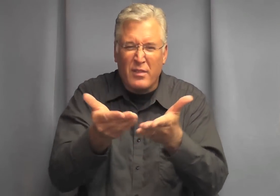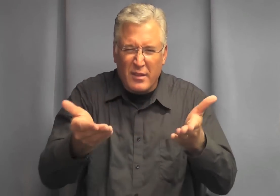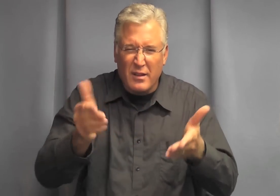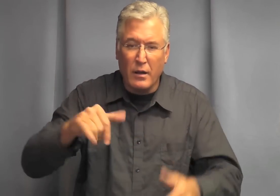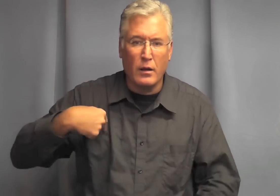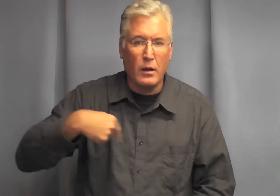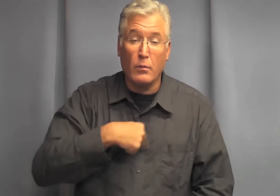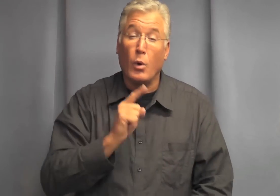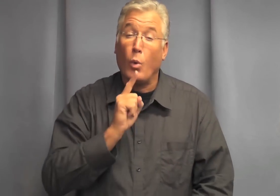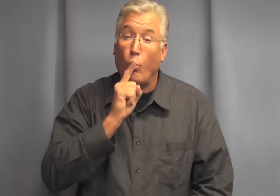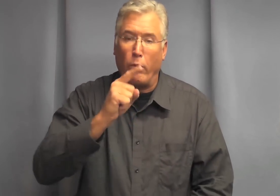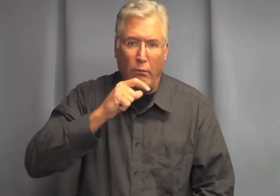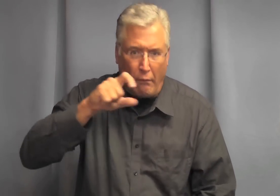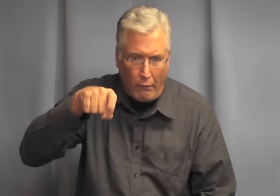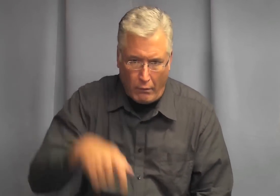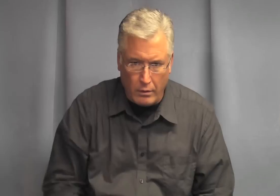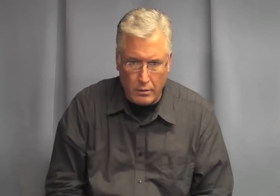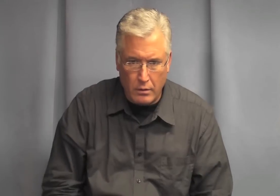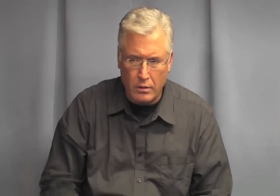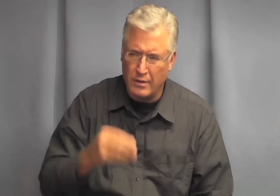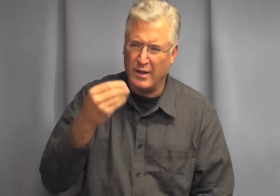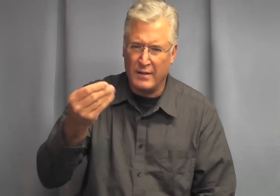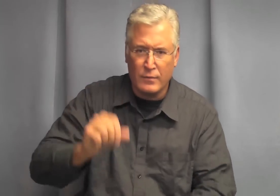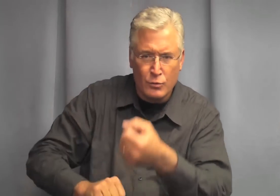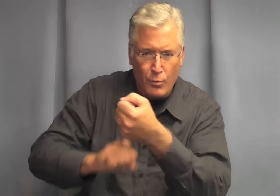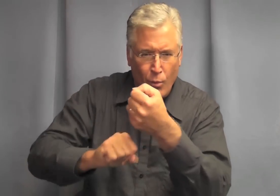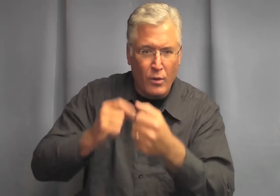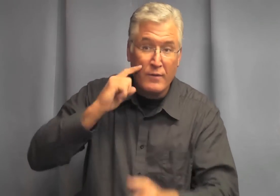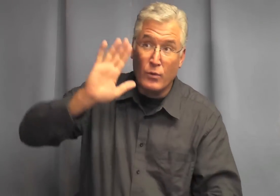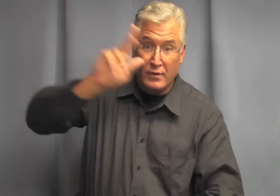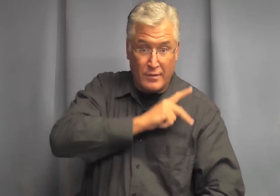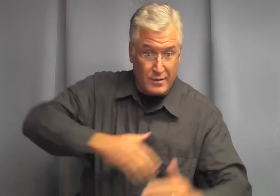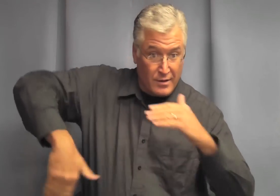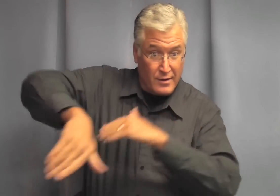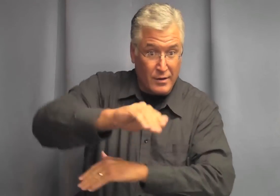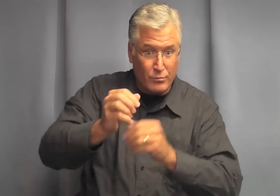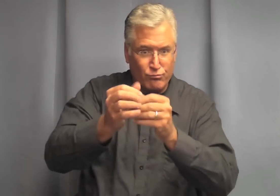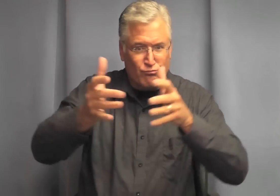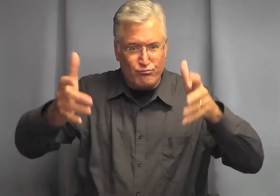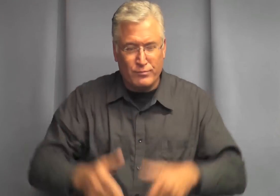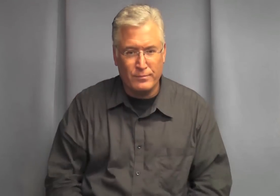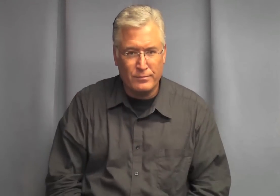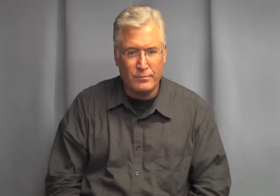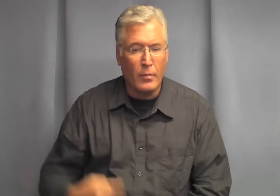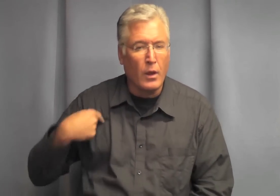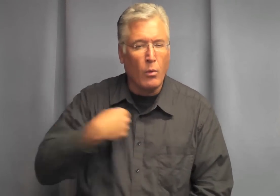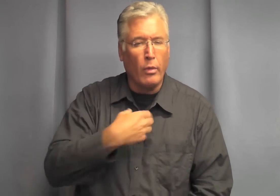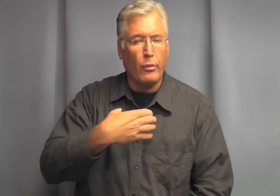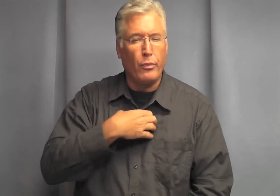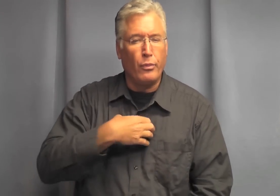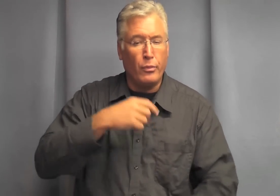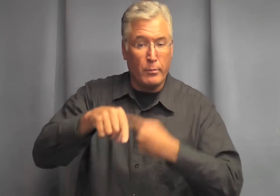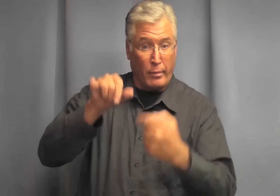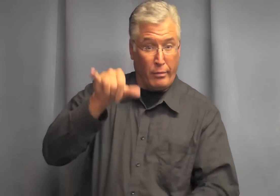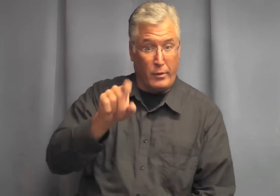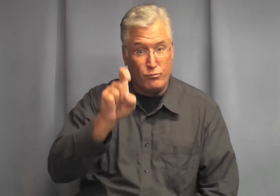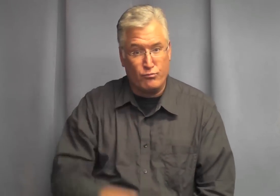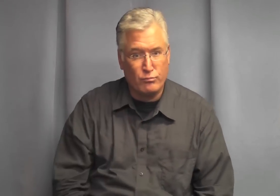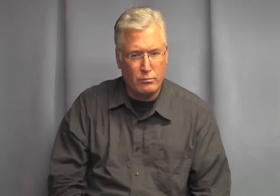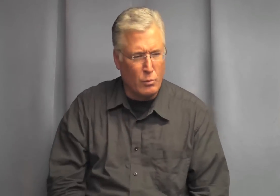some things you know that you really don't need and support to expand god's kingdom should